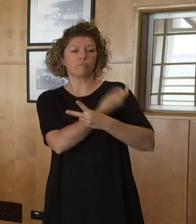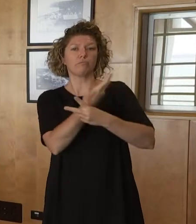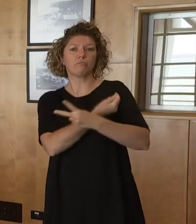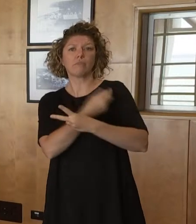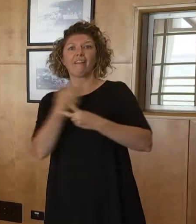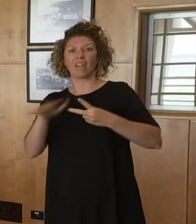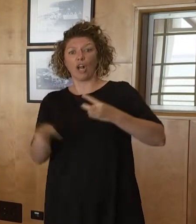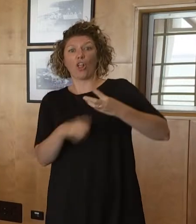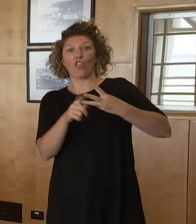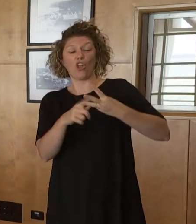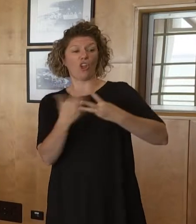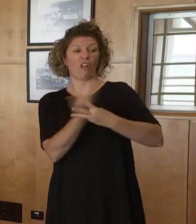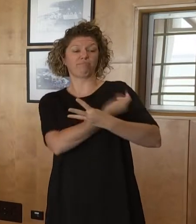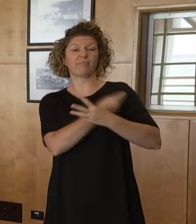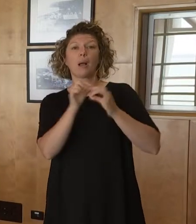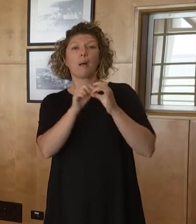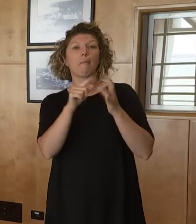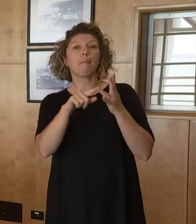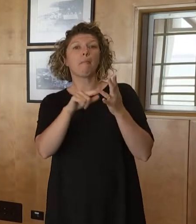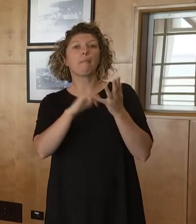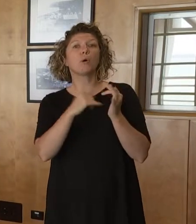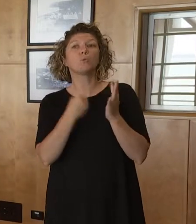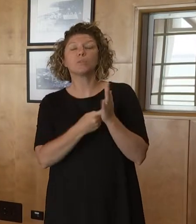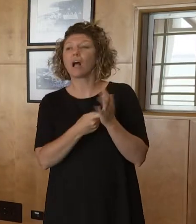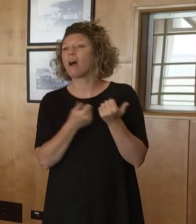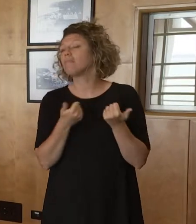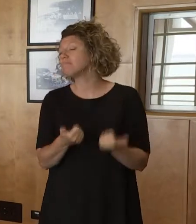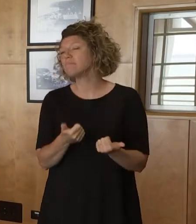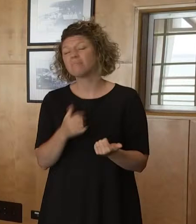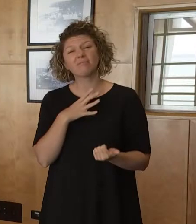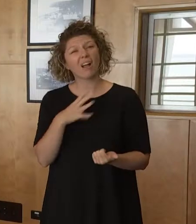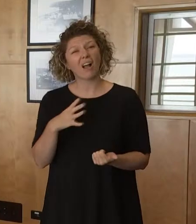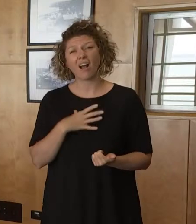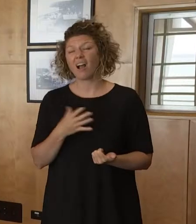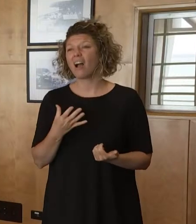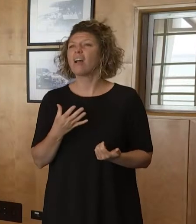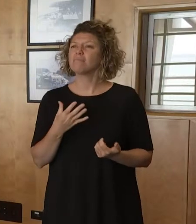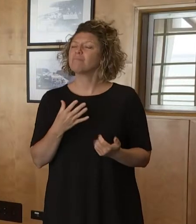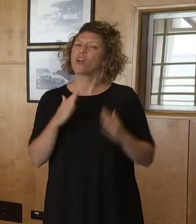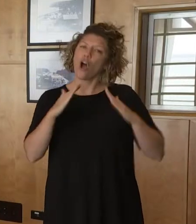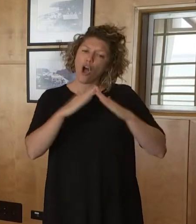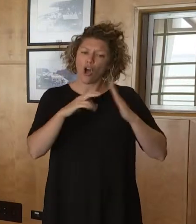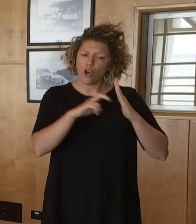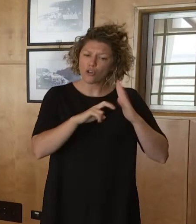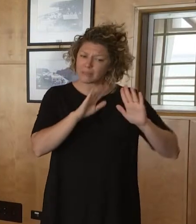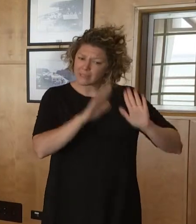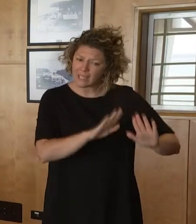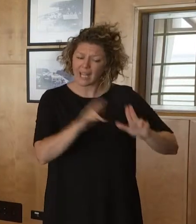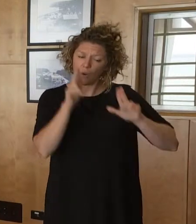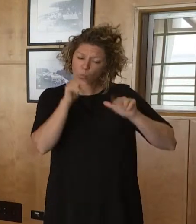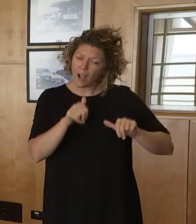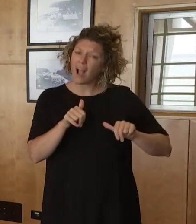a mild illness. It will be self-limiting. You need to stay home and look after yourself.